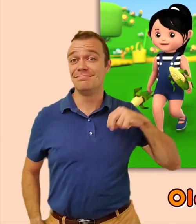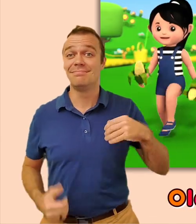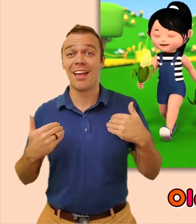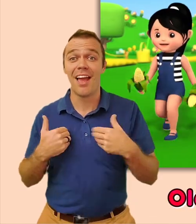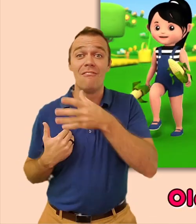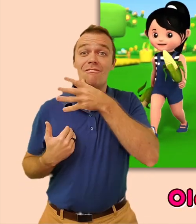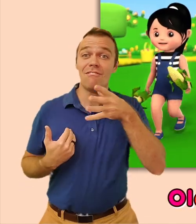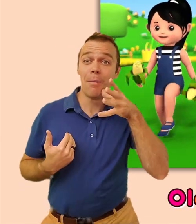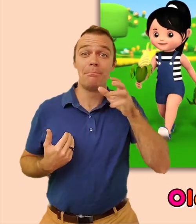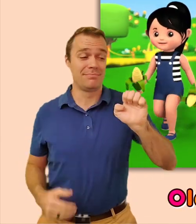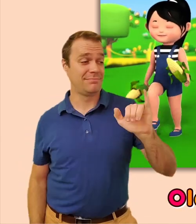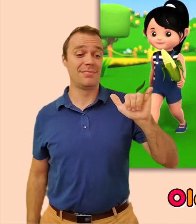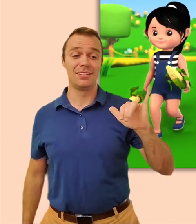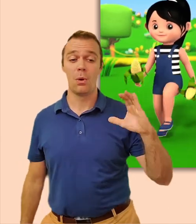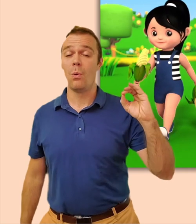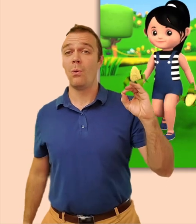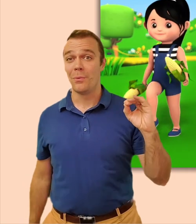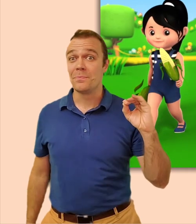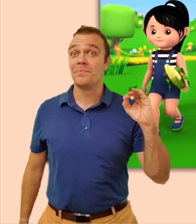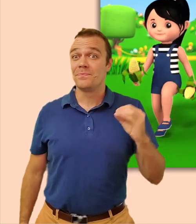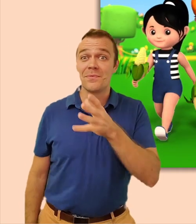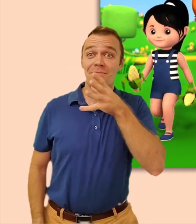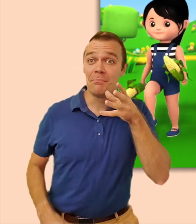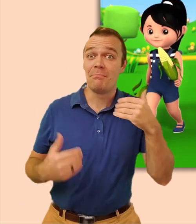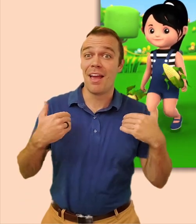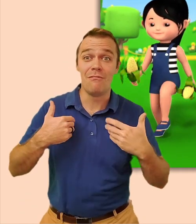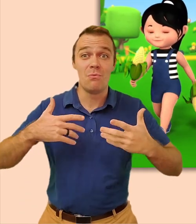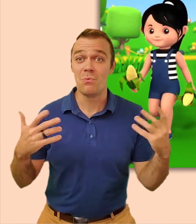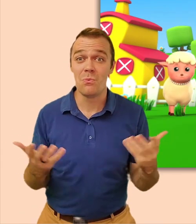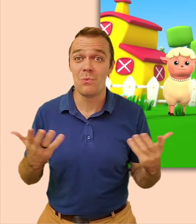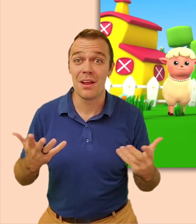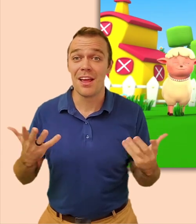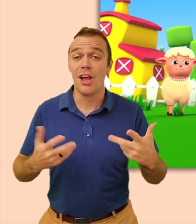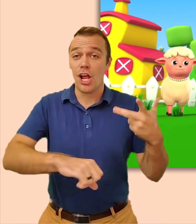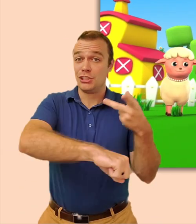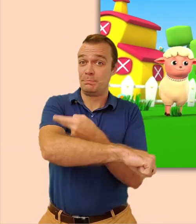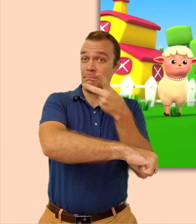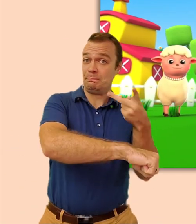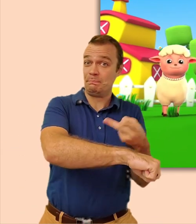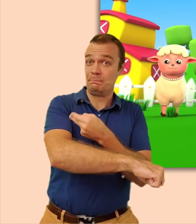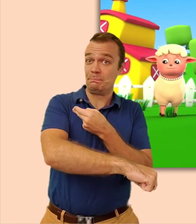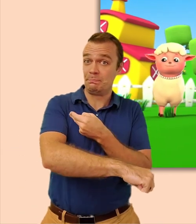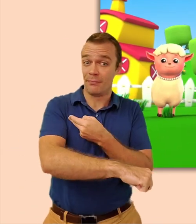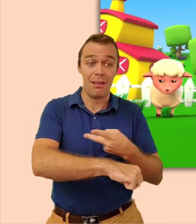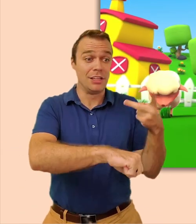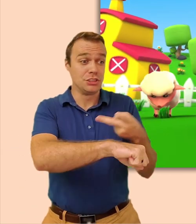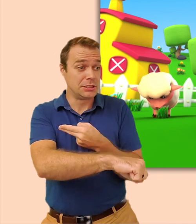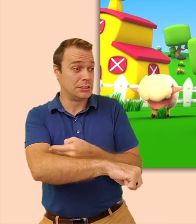Old MacDonald had a farm, E-I-E-I-O And on his farm he had some sheep, E-I-E-I-O